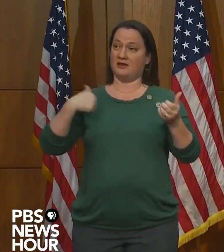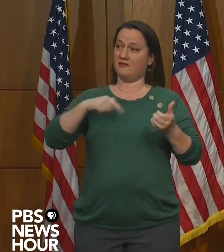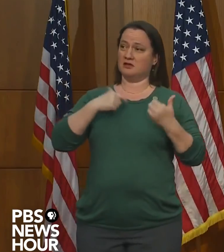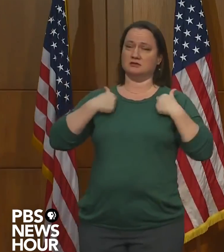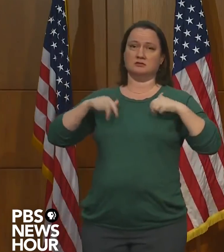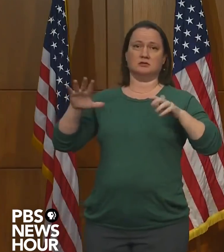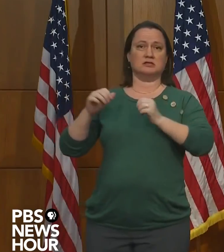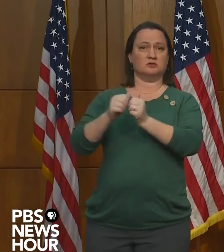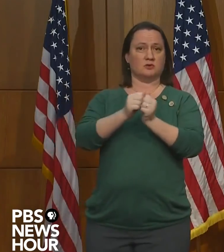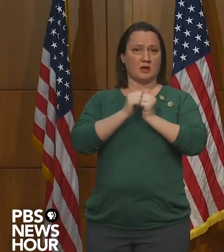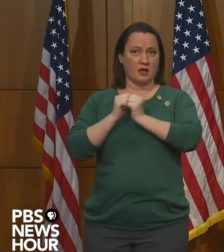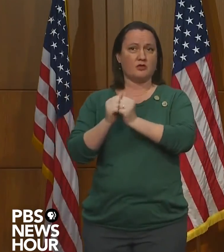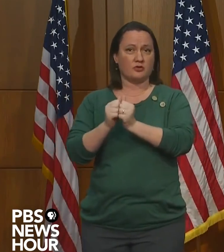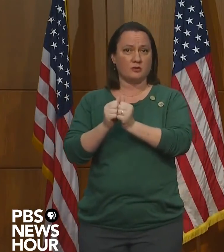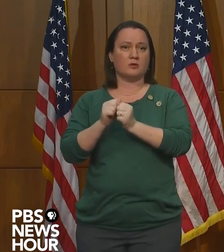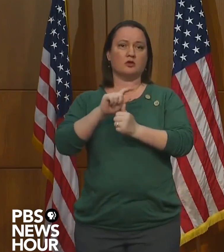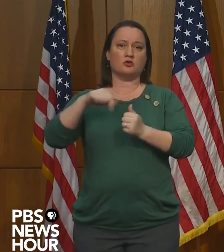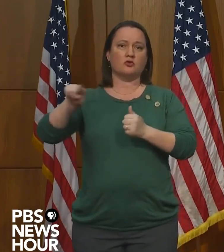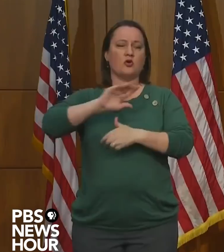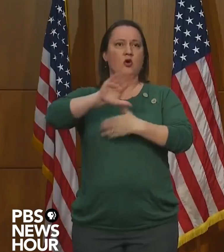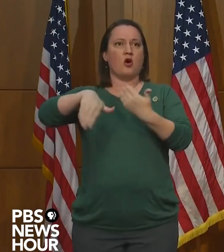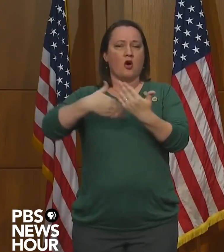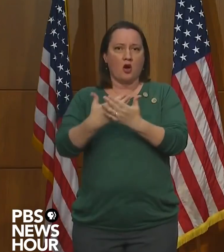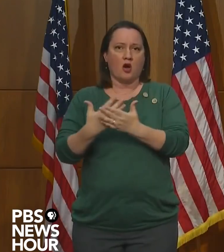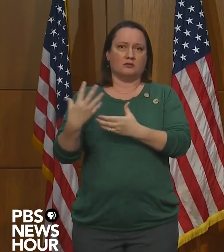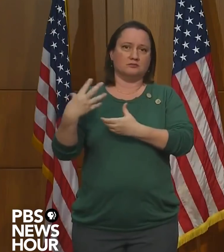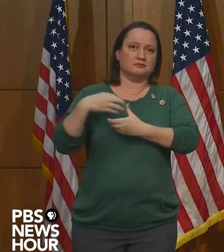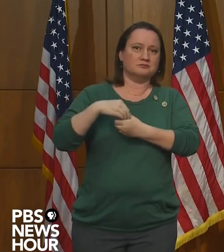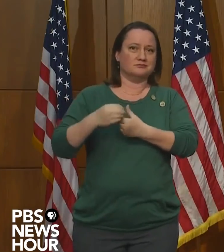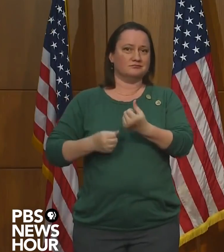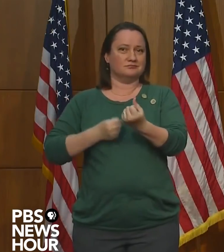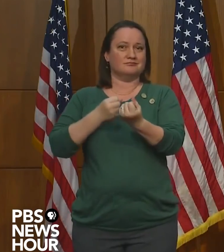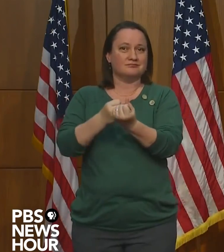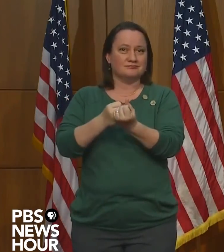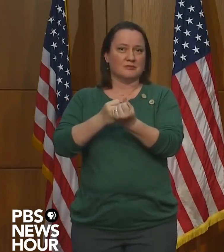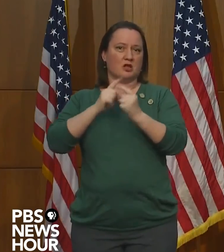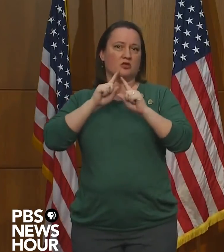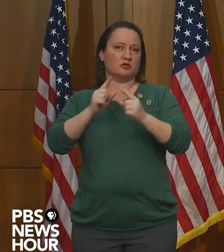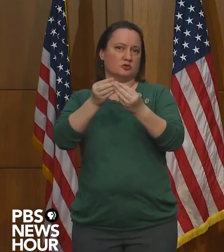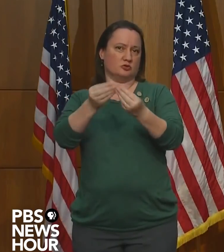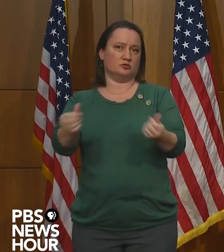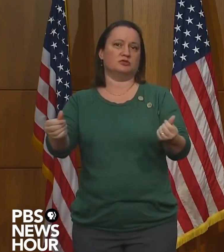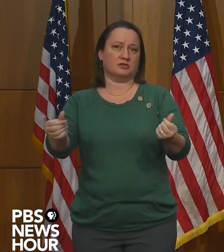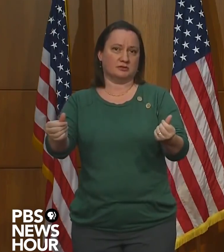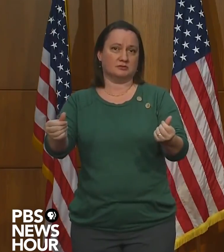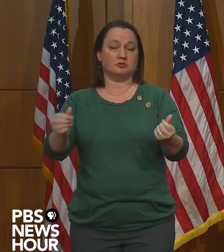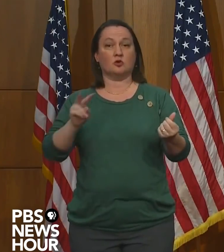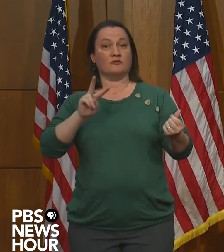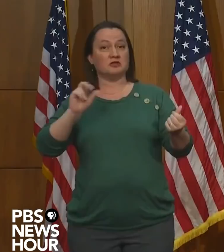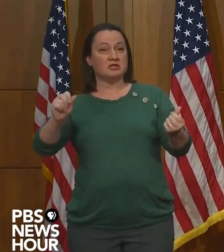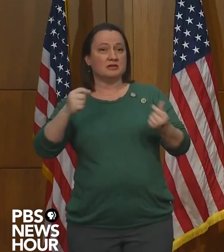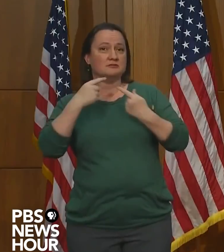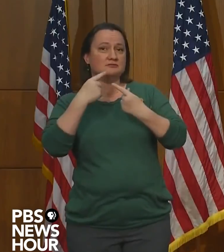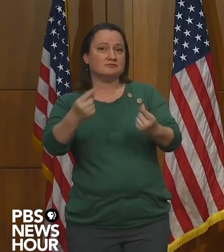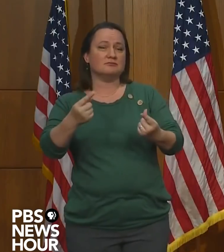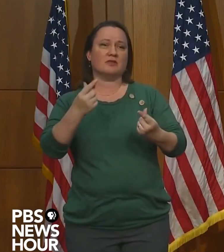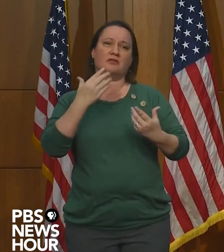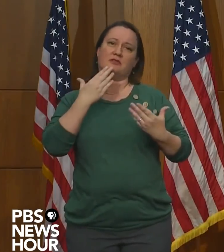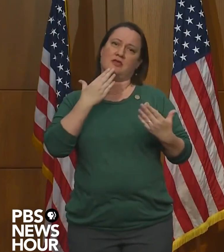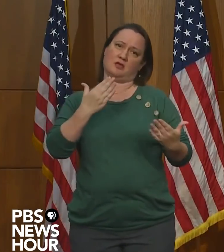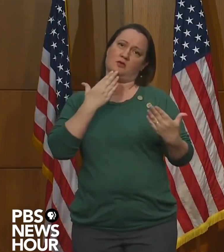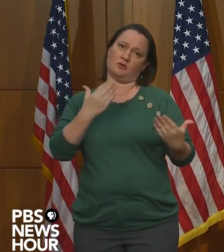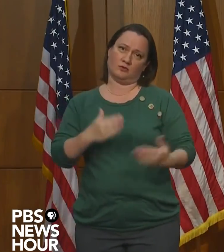all of you have been part of the solution. So on behalf of Virginia, I say thank you. And I also emphasize